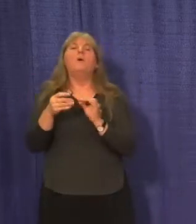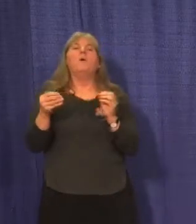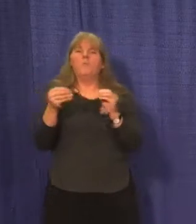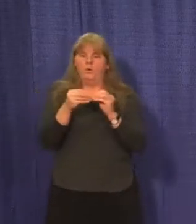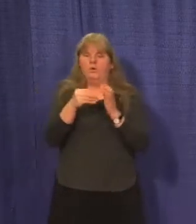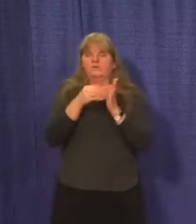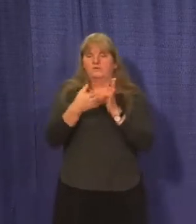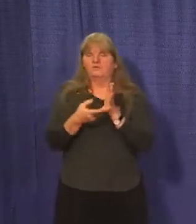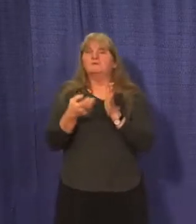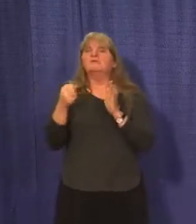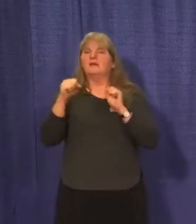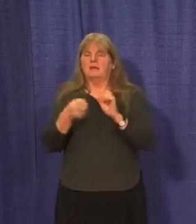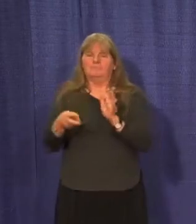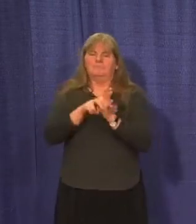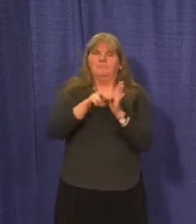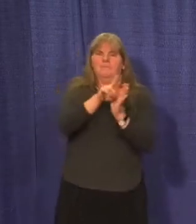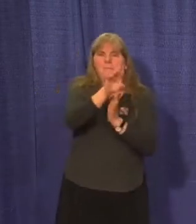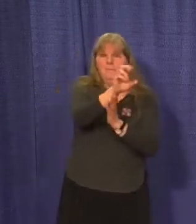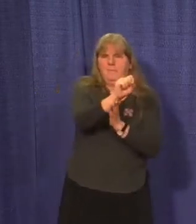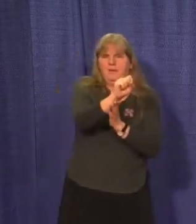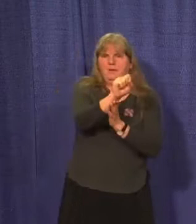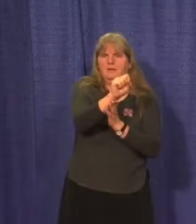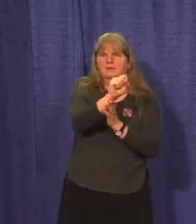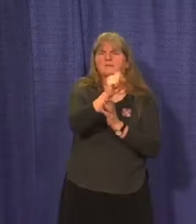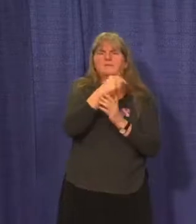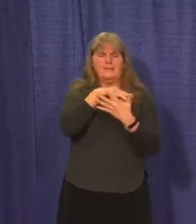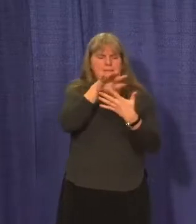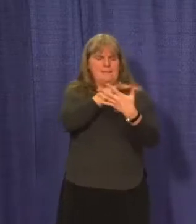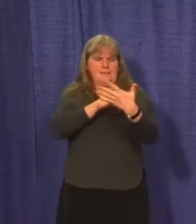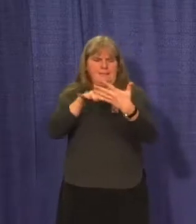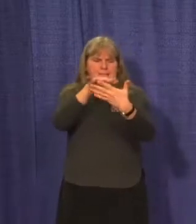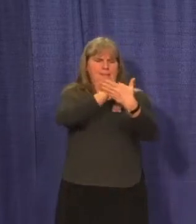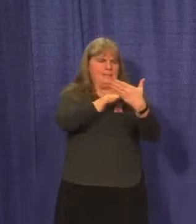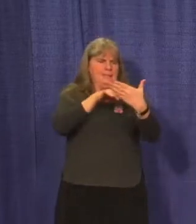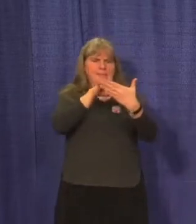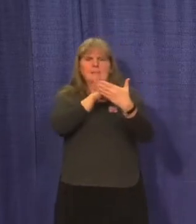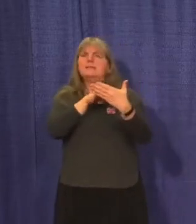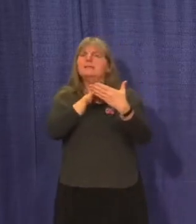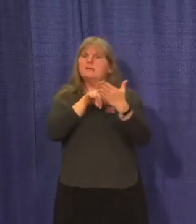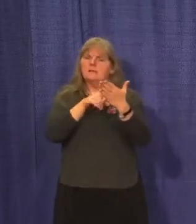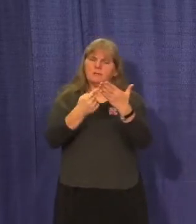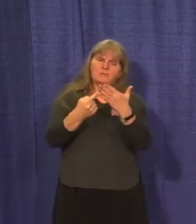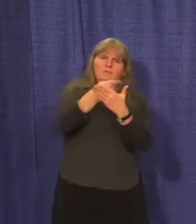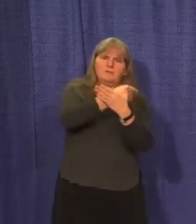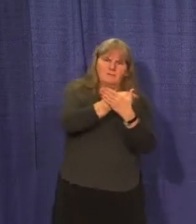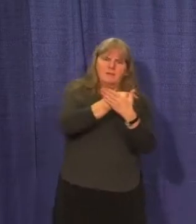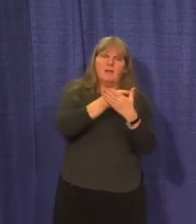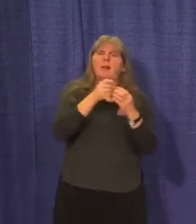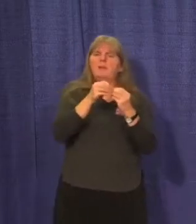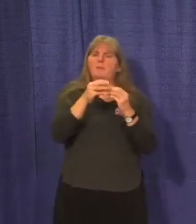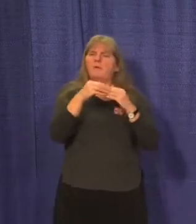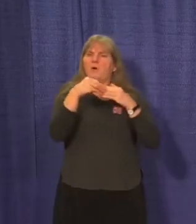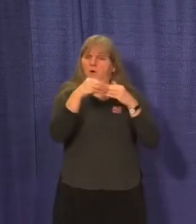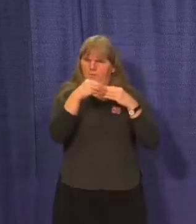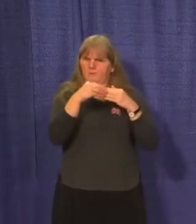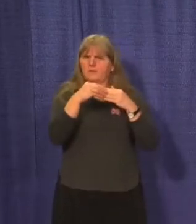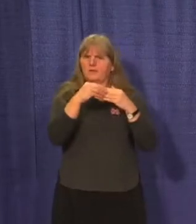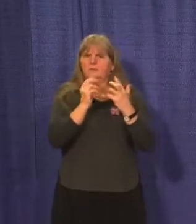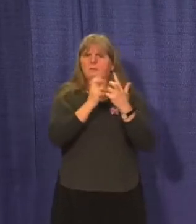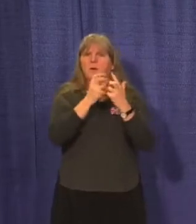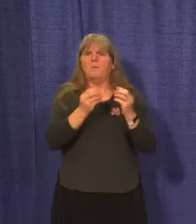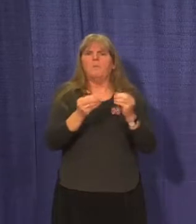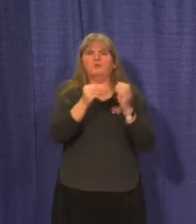assigned a seat on the bus due to this review of busing ridership and some additional flexibility as needed to accommodate